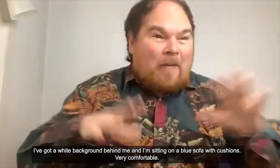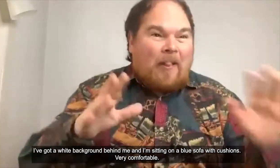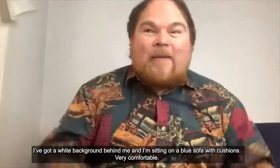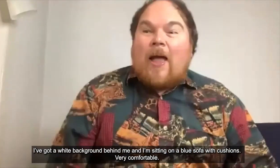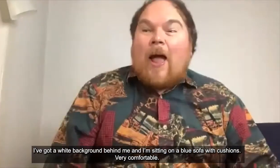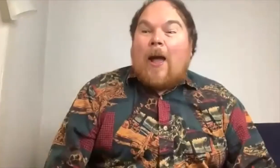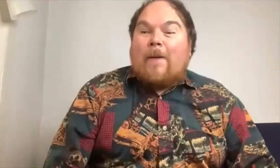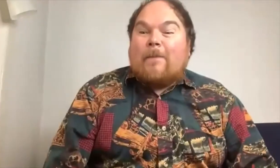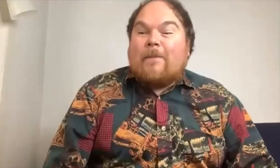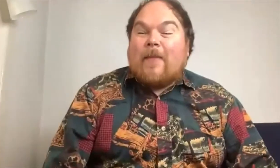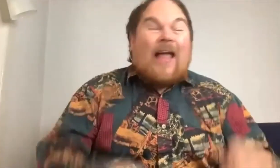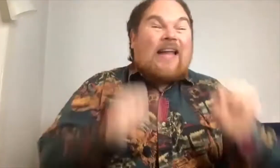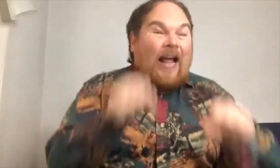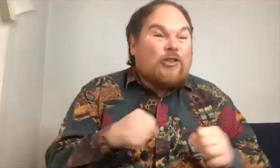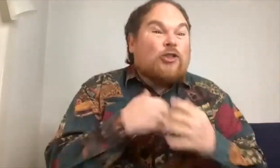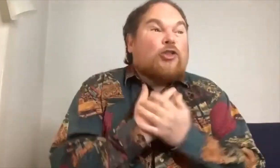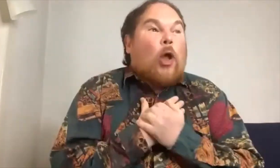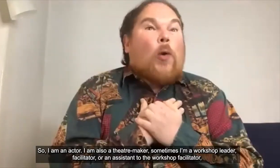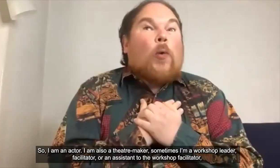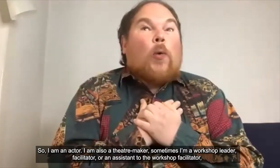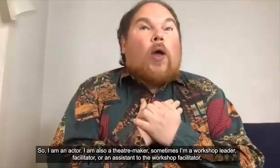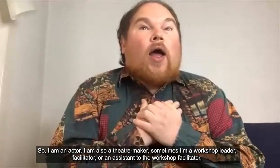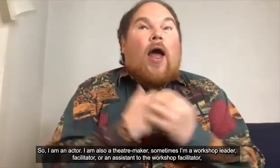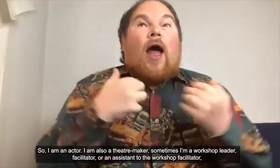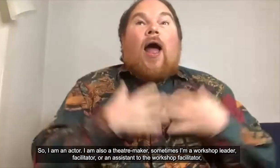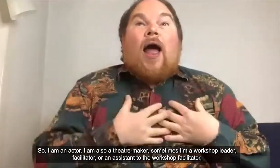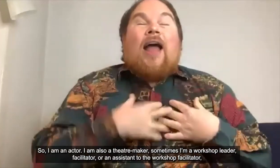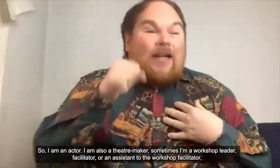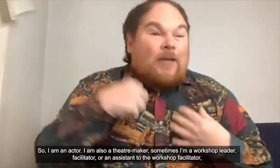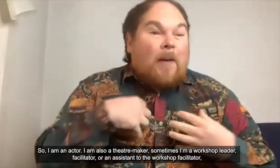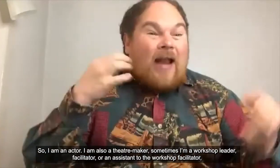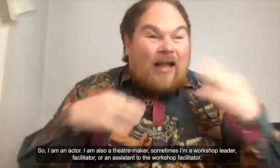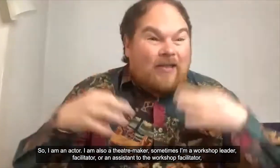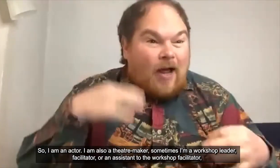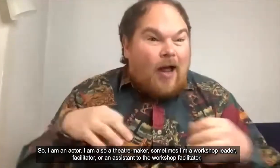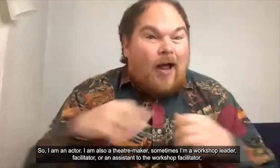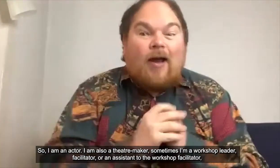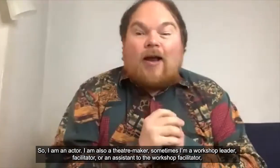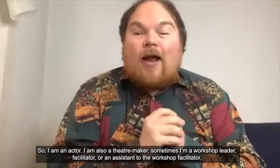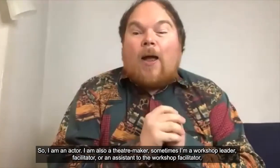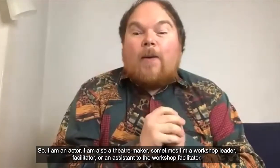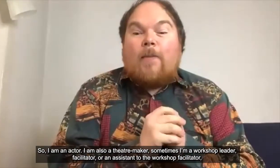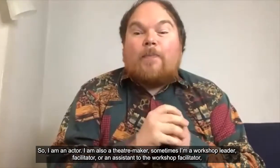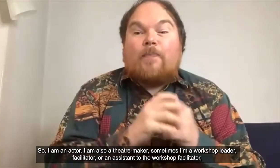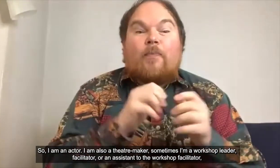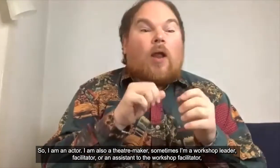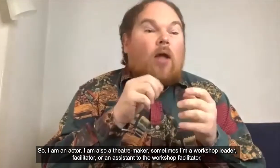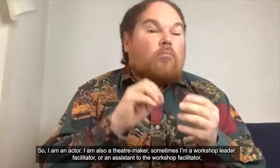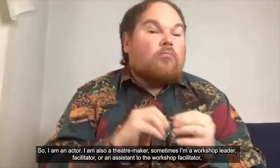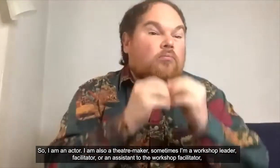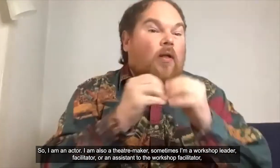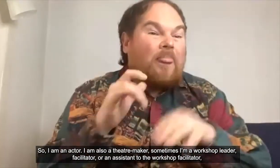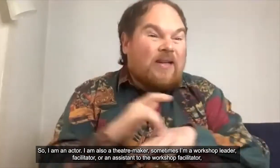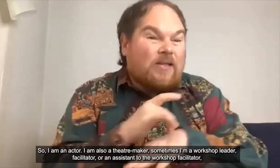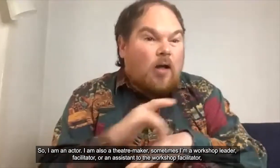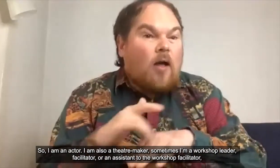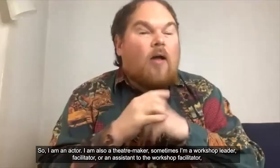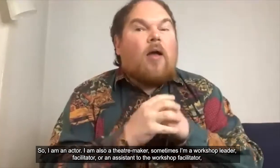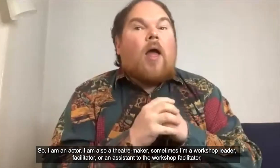so I'm an actor I am